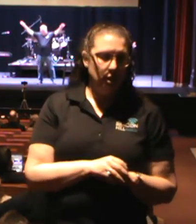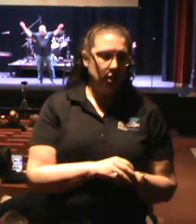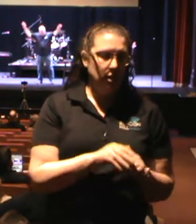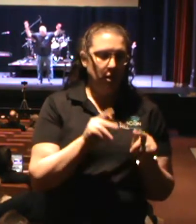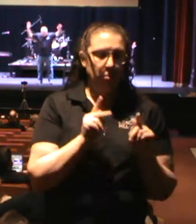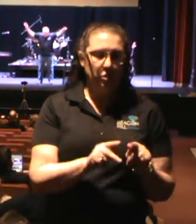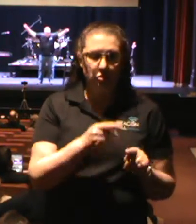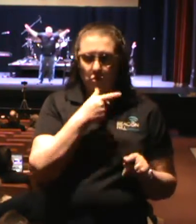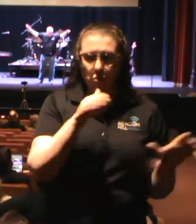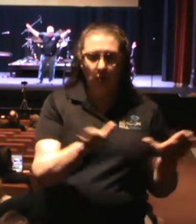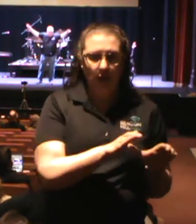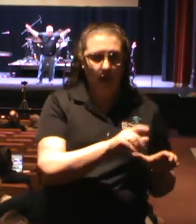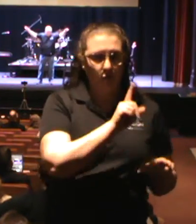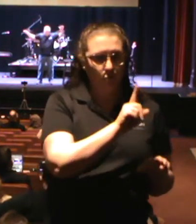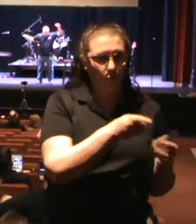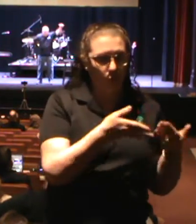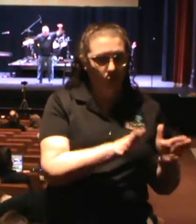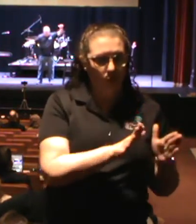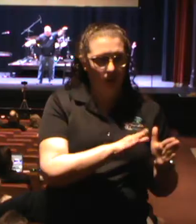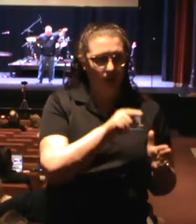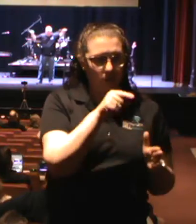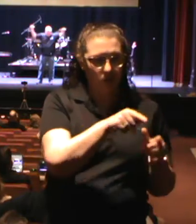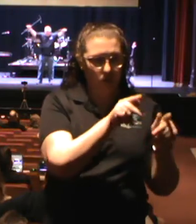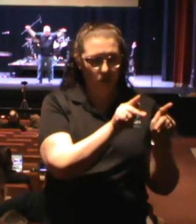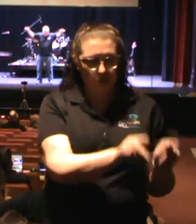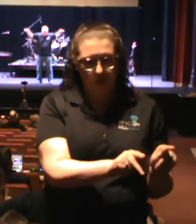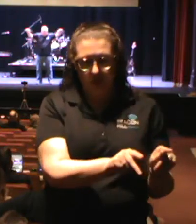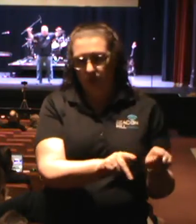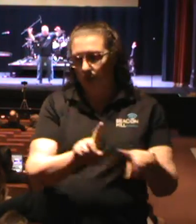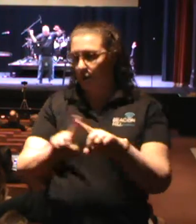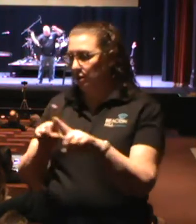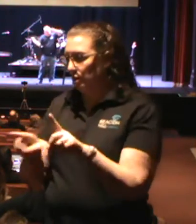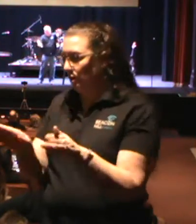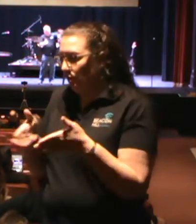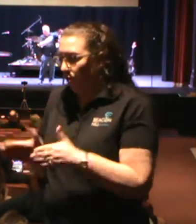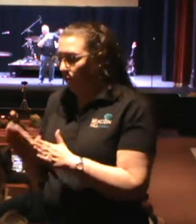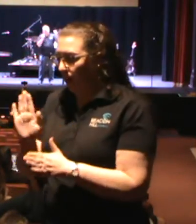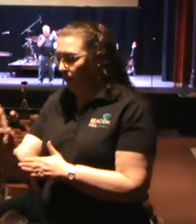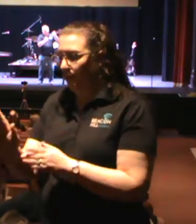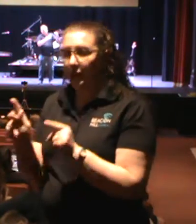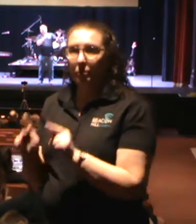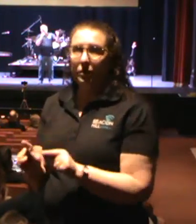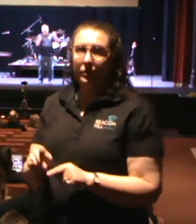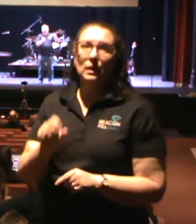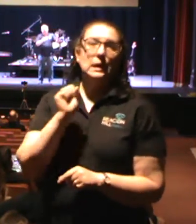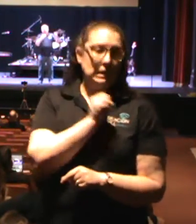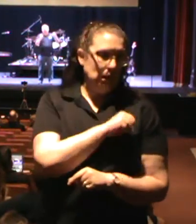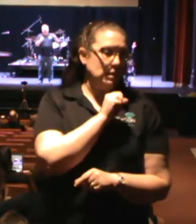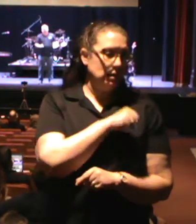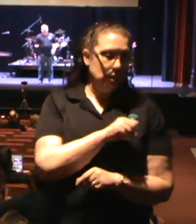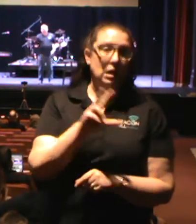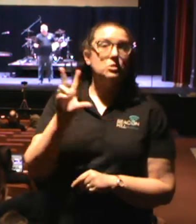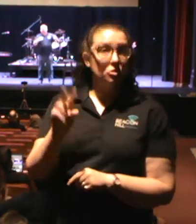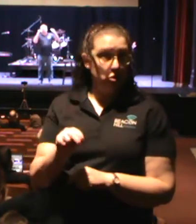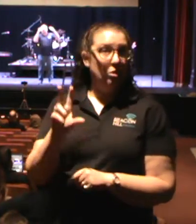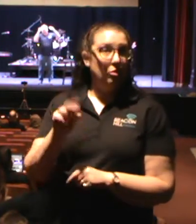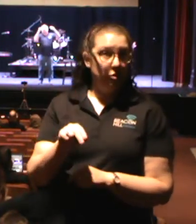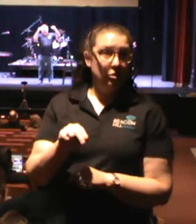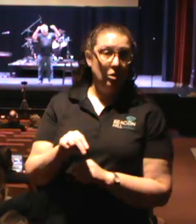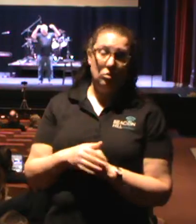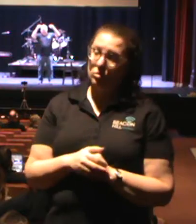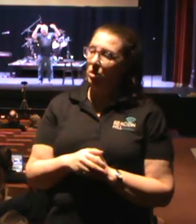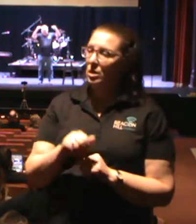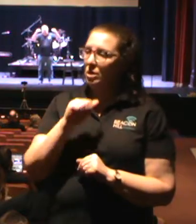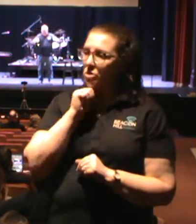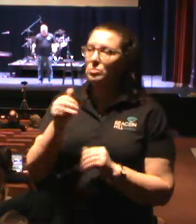and another way to another person. Their yes is yes and their no is no. They shouldn't bend the truth based on the audience that they're around. They should